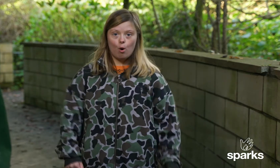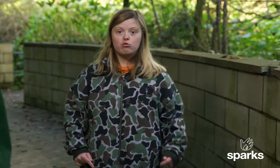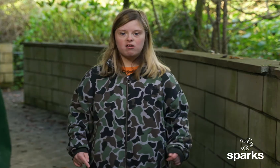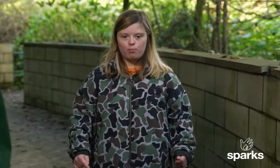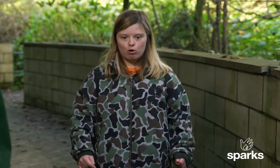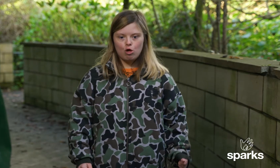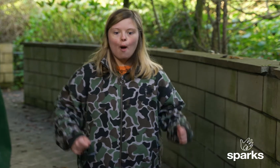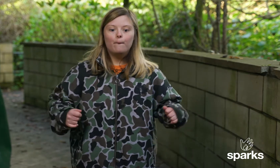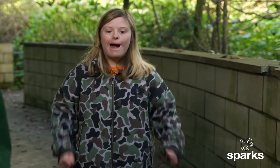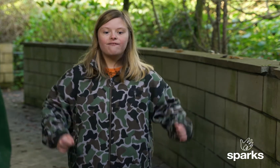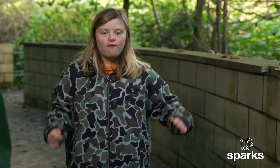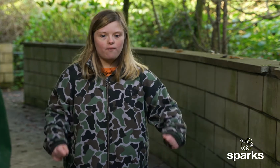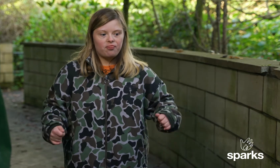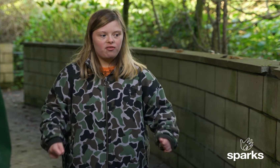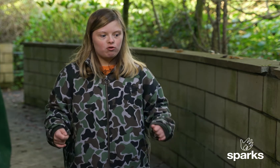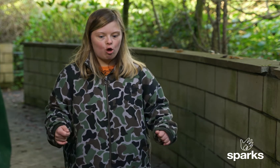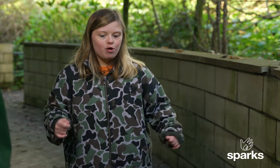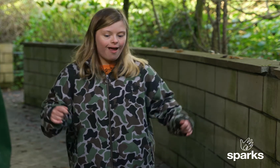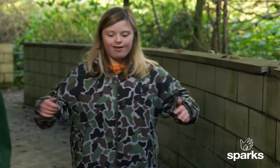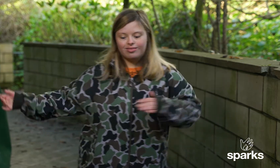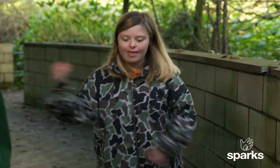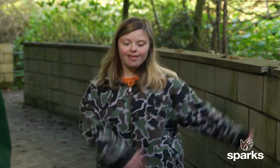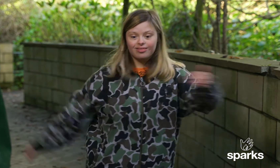Project Sparks, my favourite thing to do is dance.